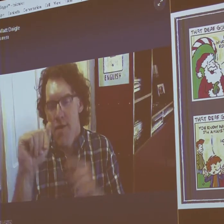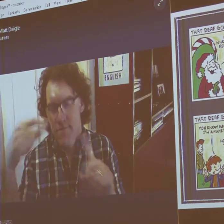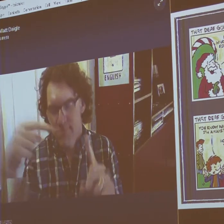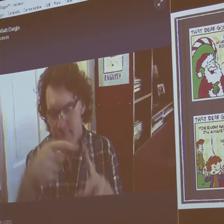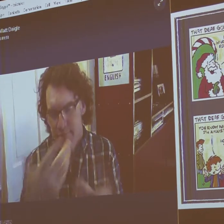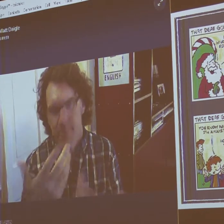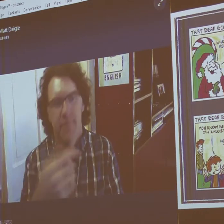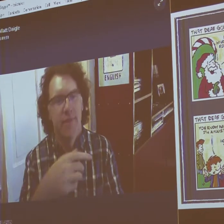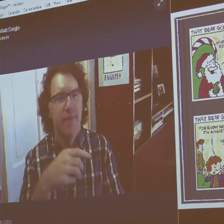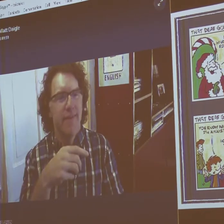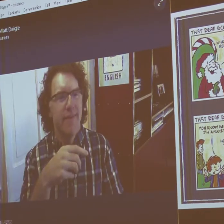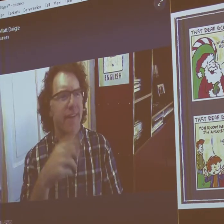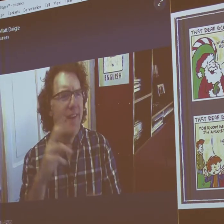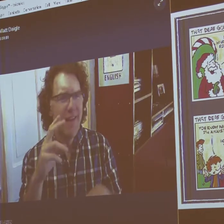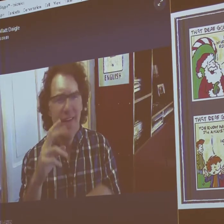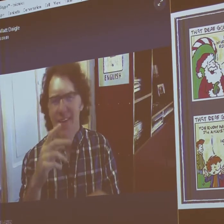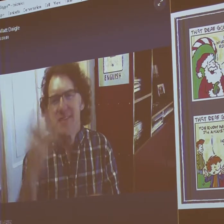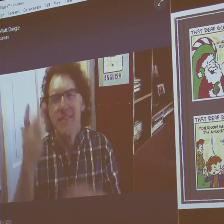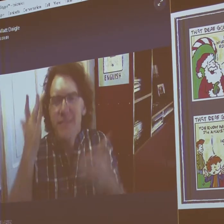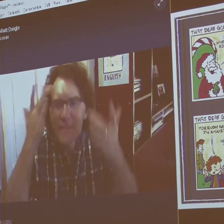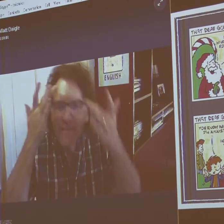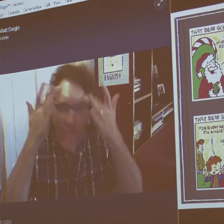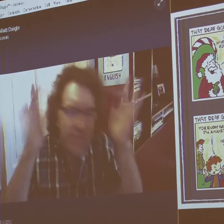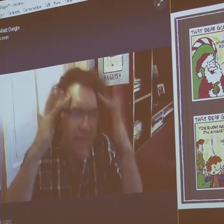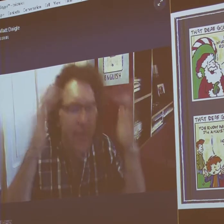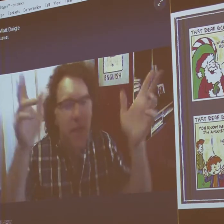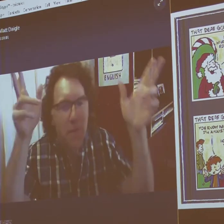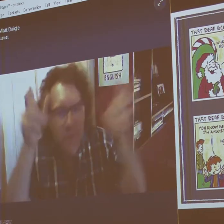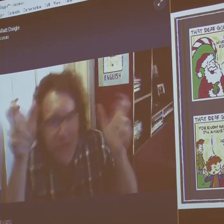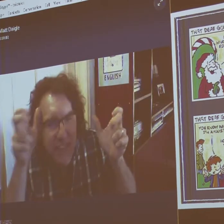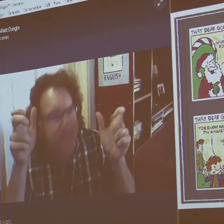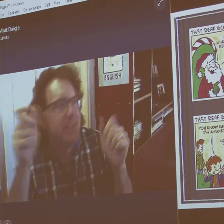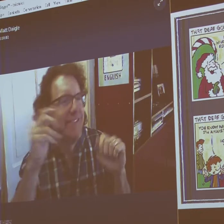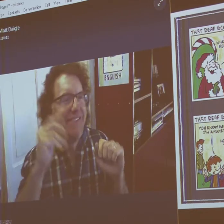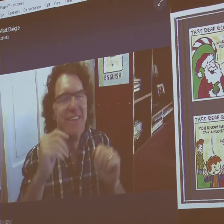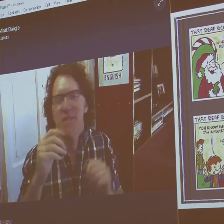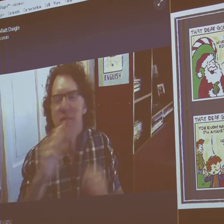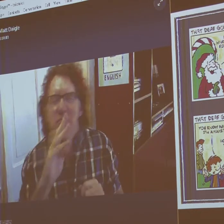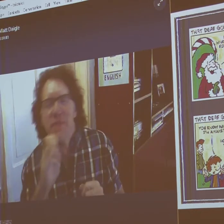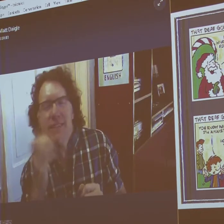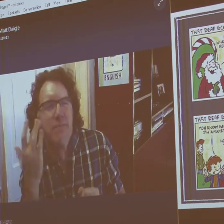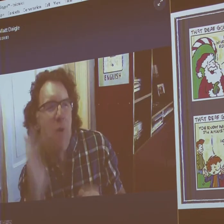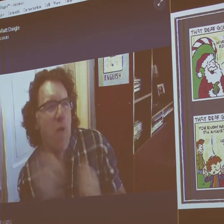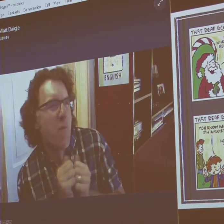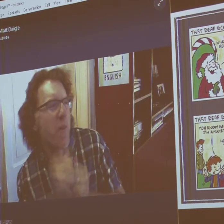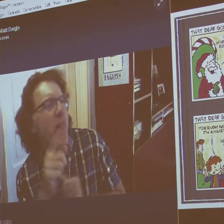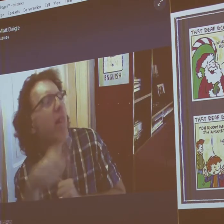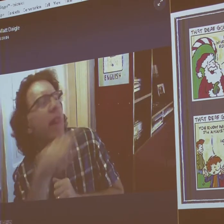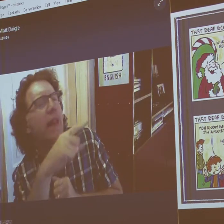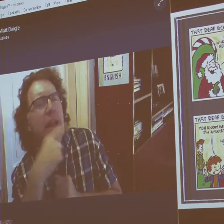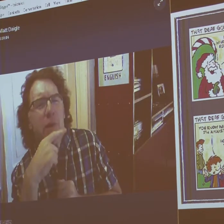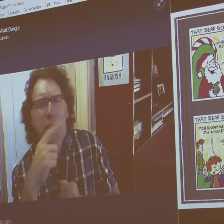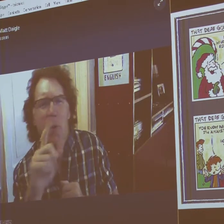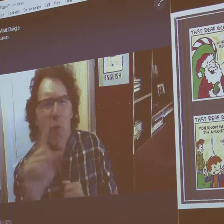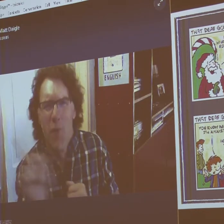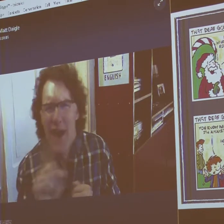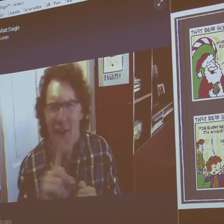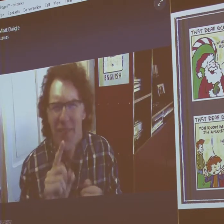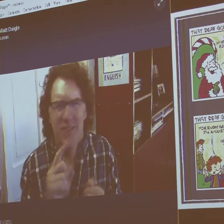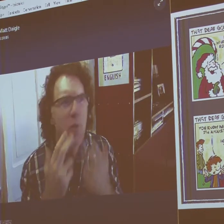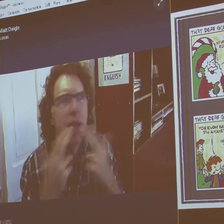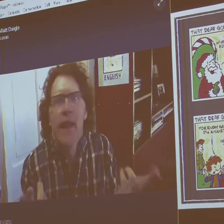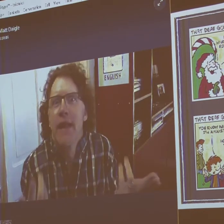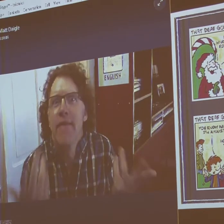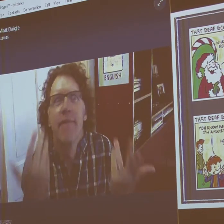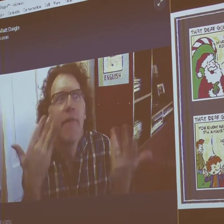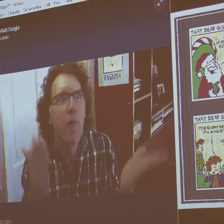You know, little mischievous guy, always trying to be a smart aleck,